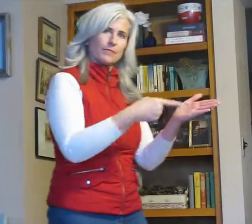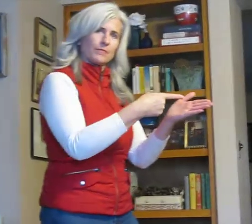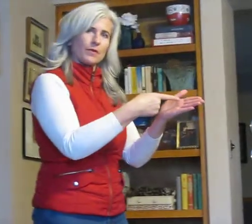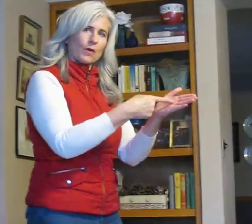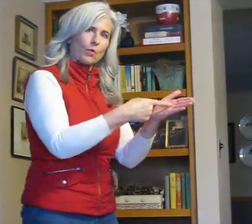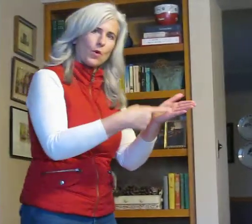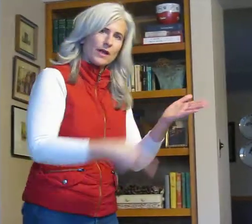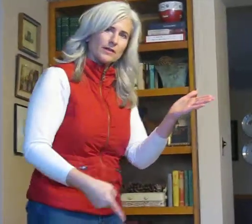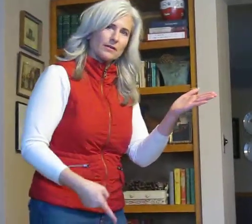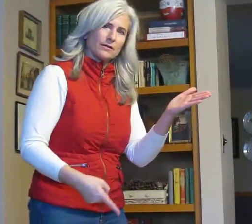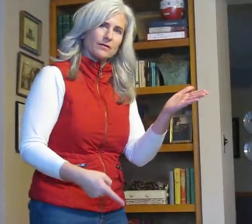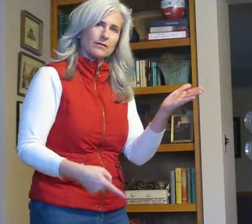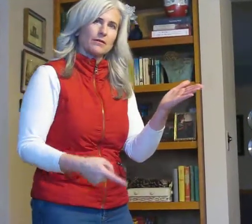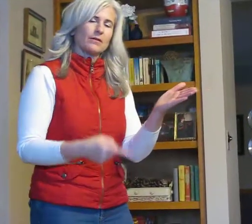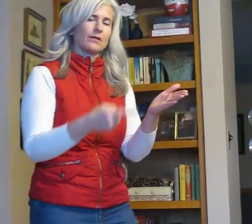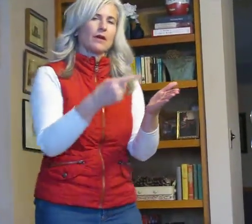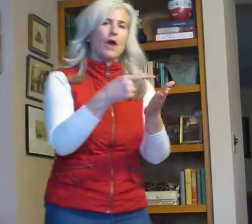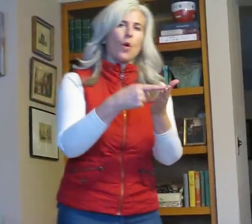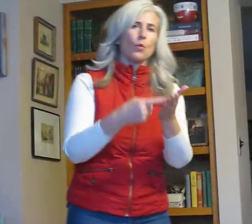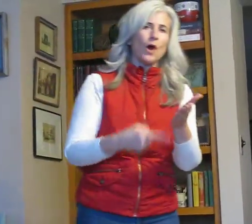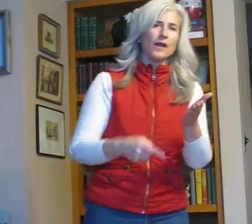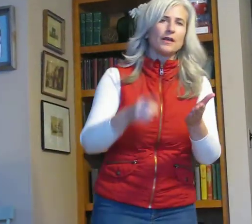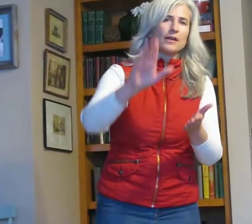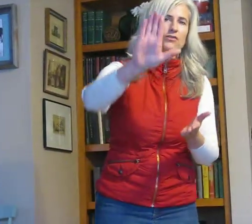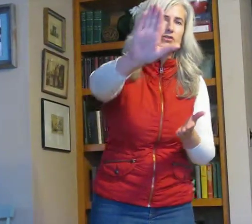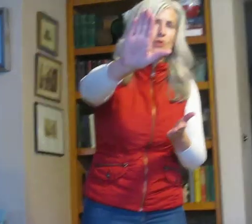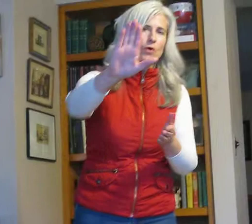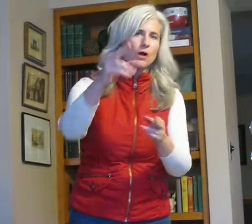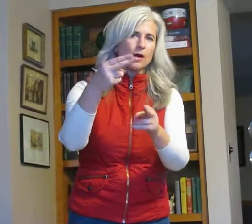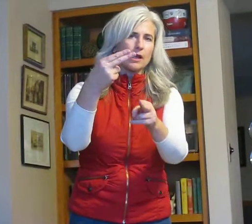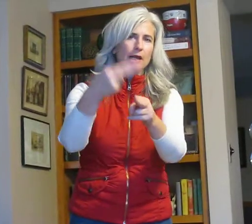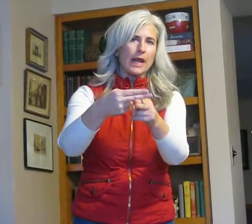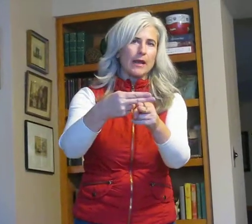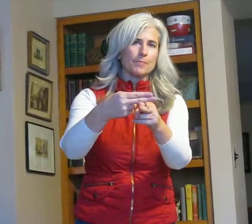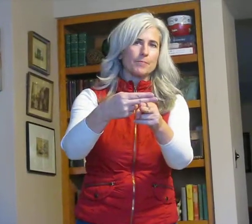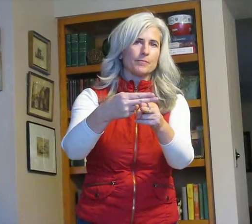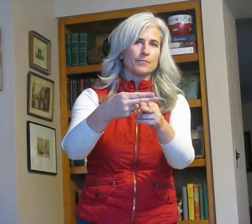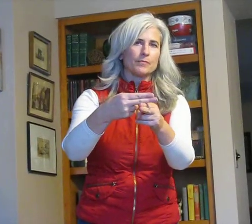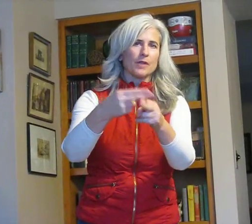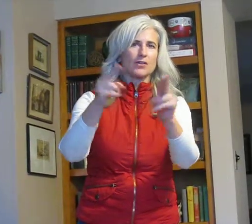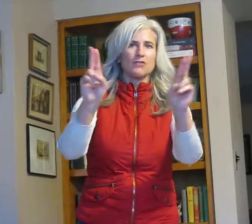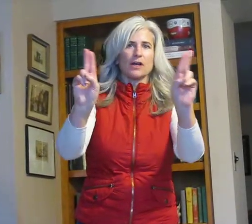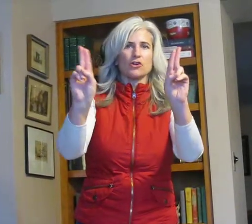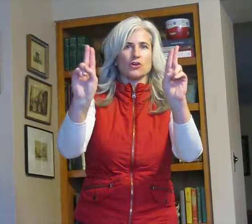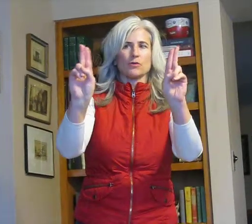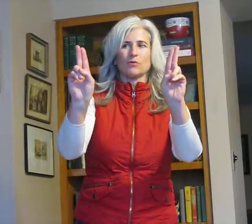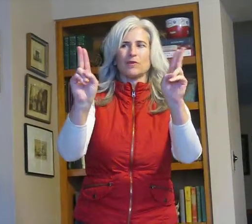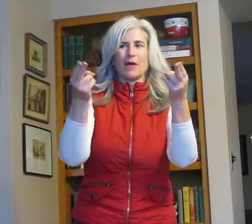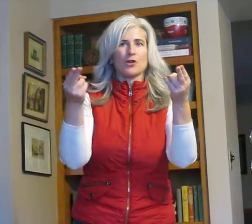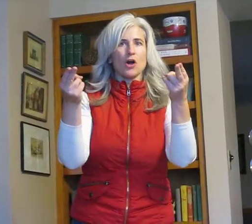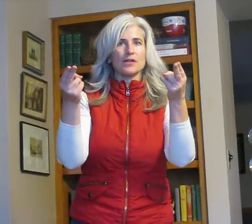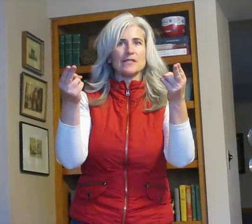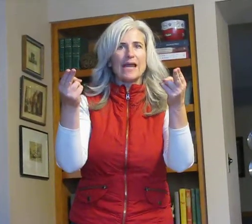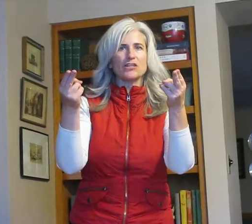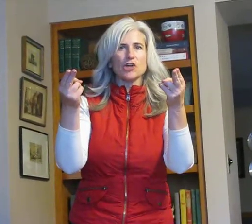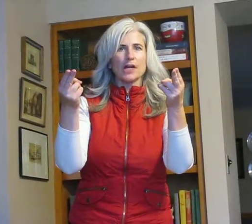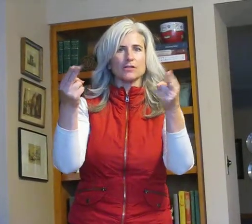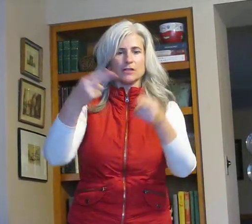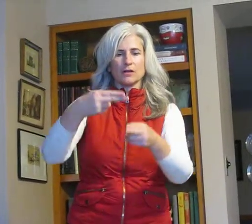what, what is your name? And you've got your, I would call these H hands, and